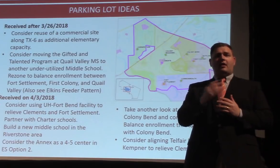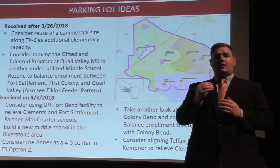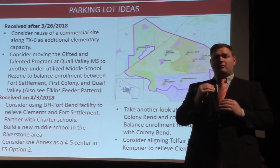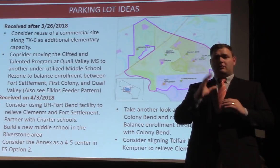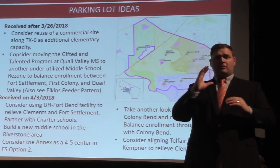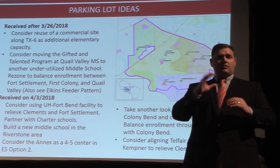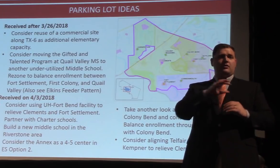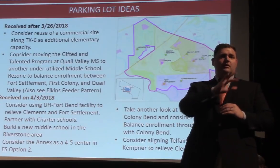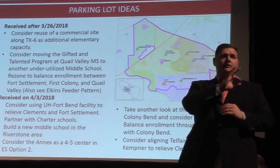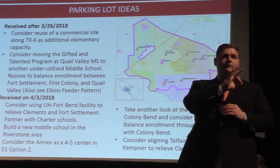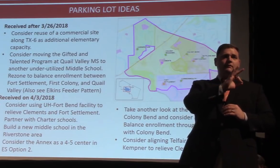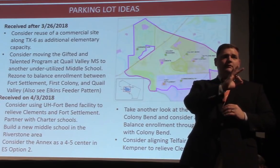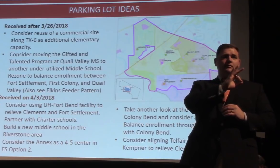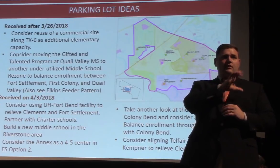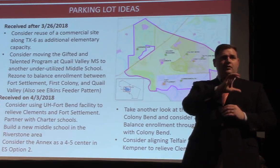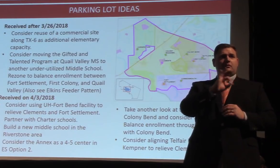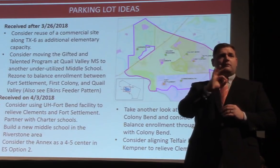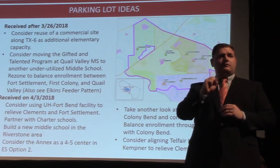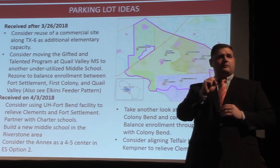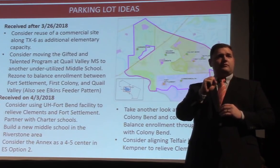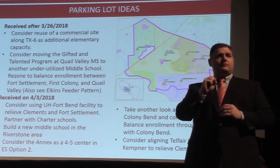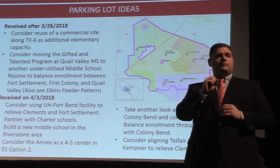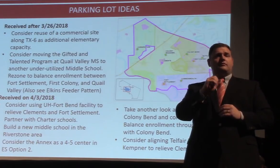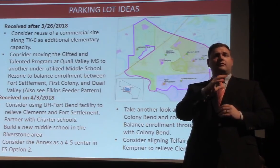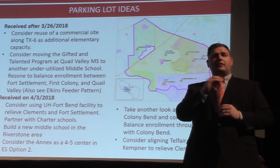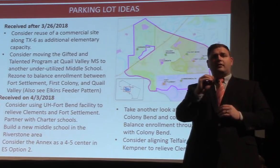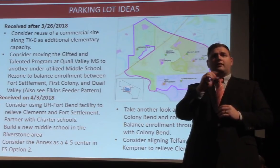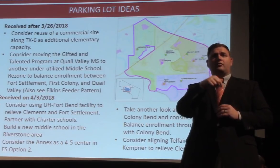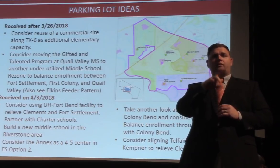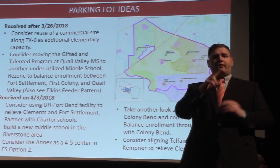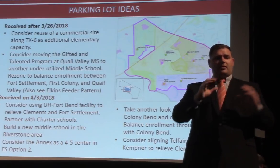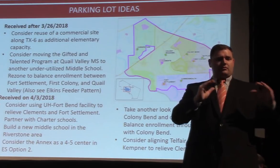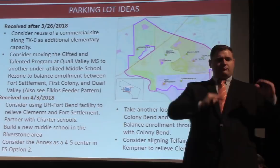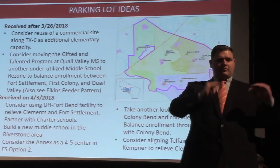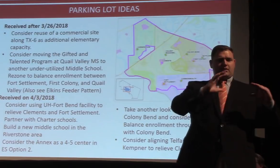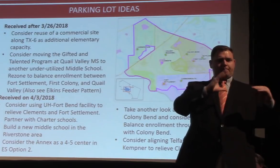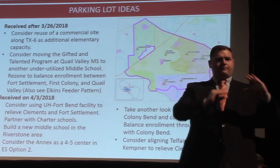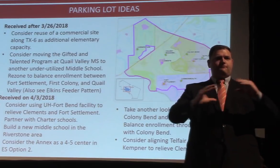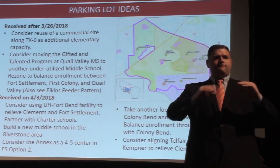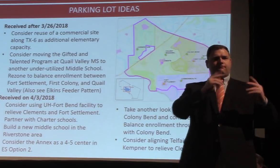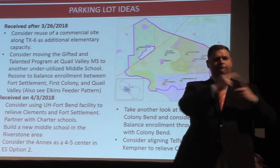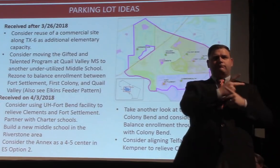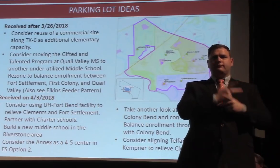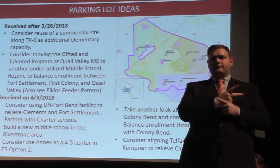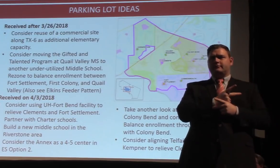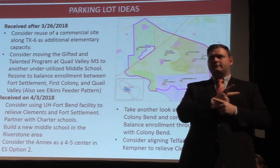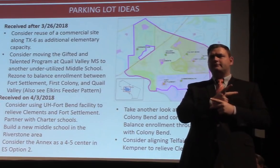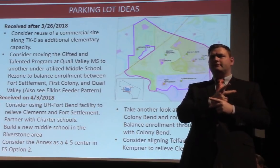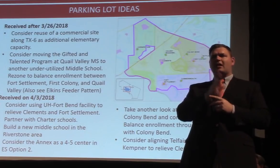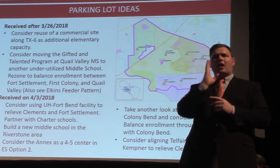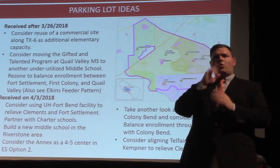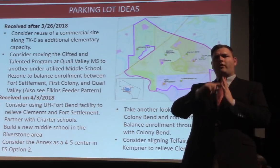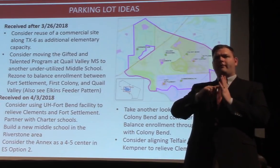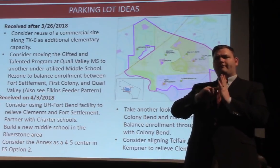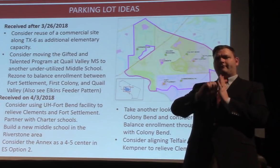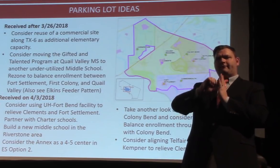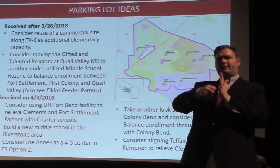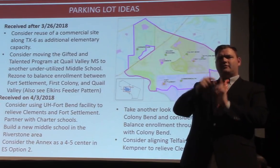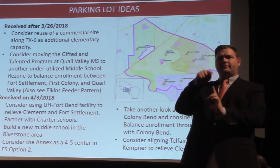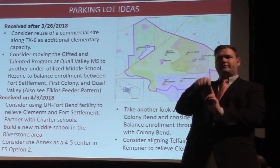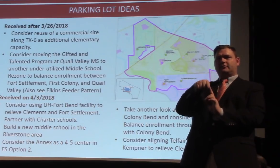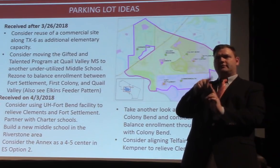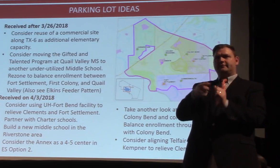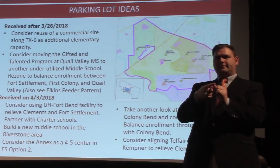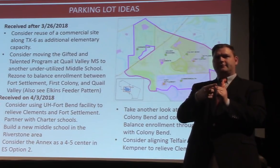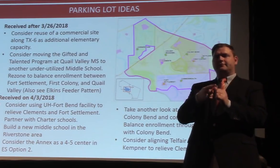and Quail Valley. And again, that's just an idea. One other thing that I kind of want to, actually I'll point this out when we get to the Elkins feeder pattern, because we'll have that map up there.